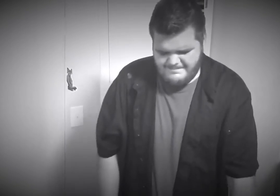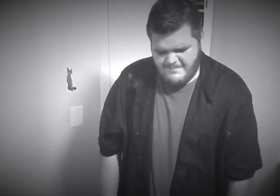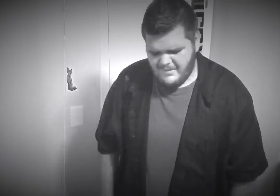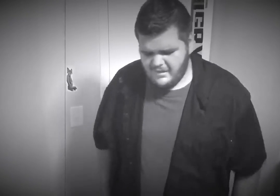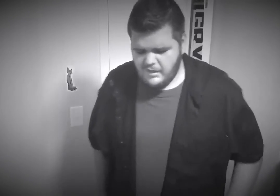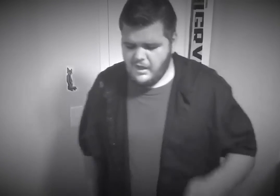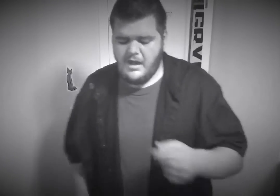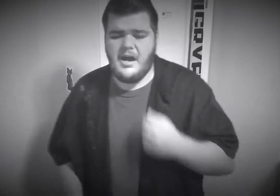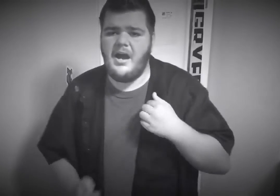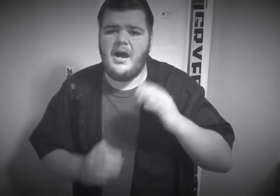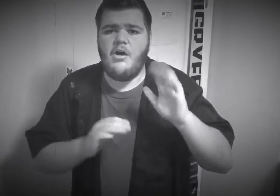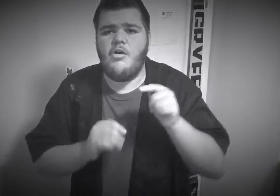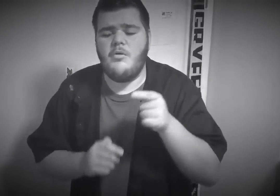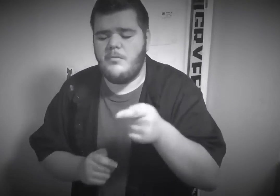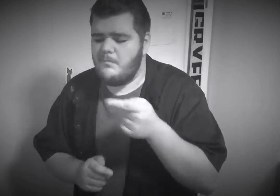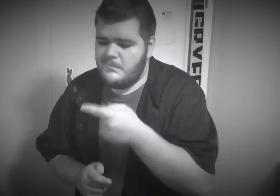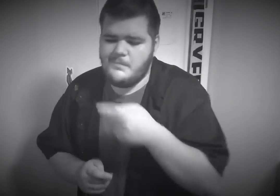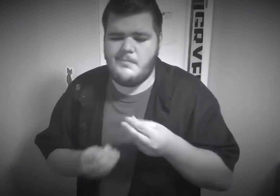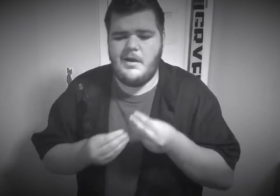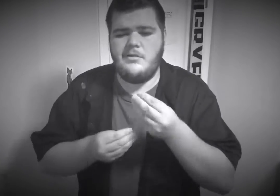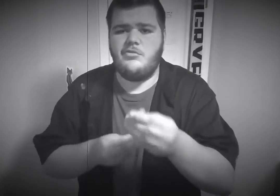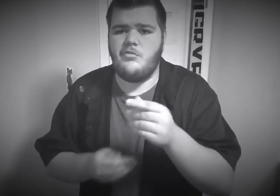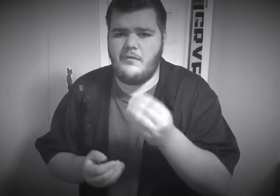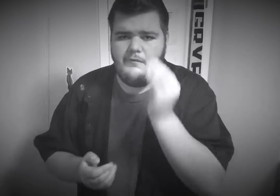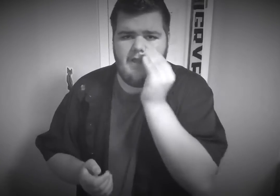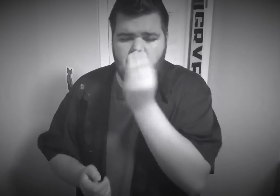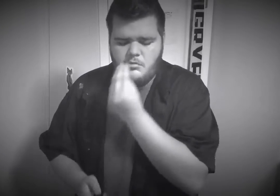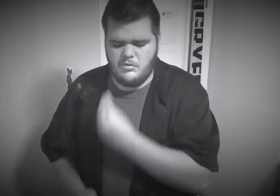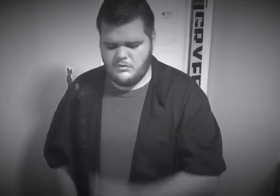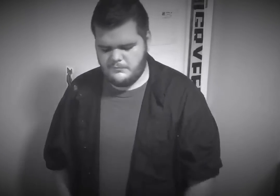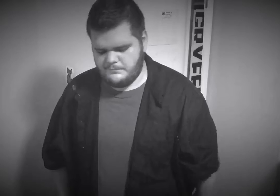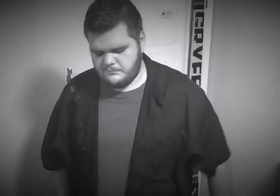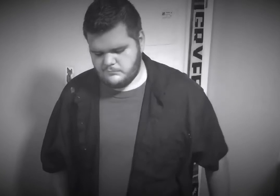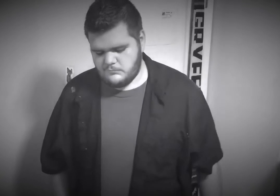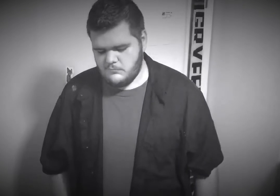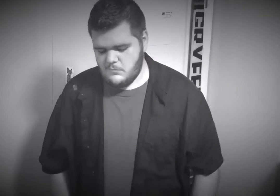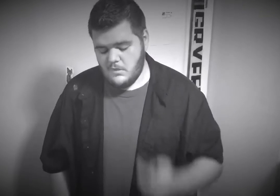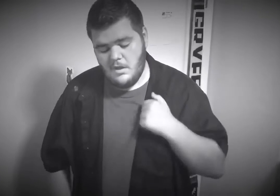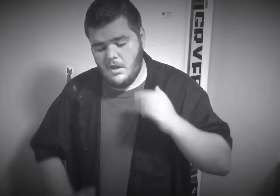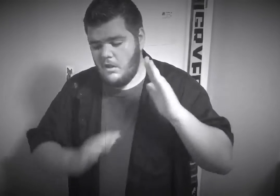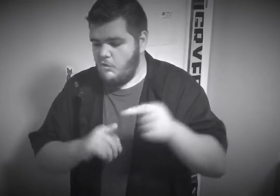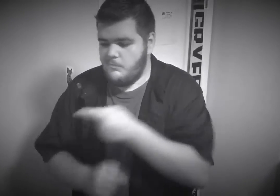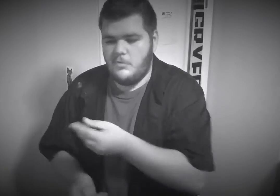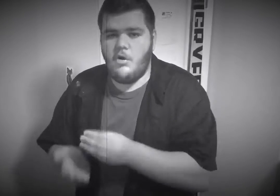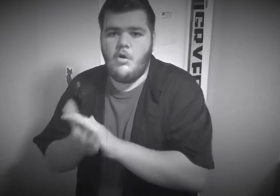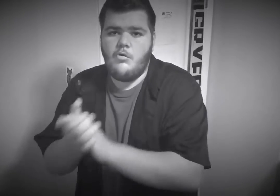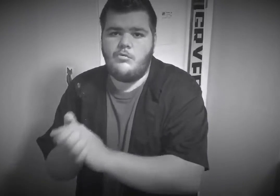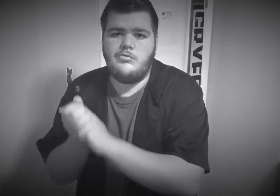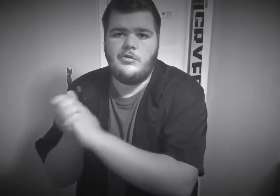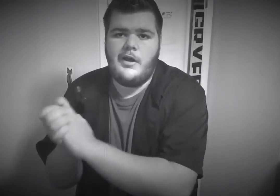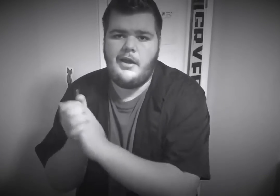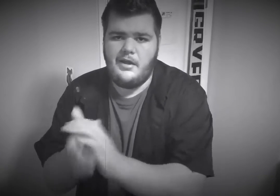I hope he buys you flowers I hope he holds your hand